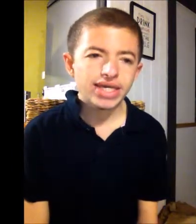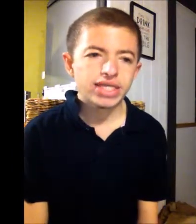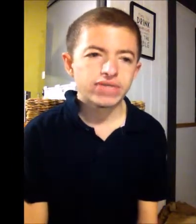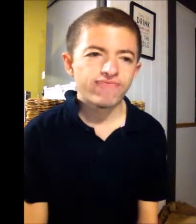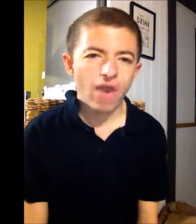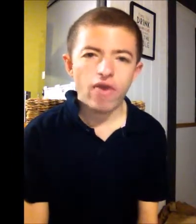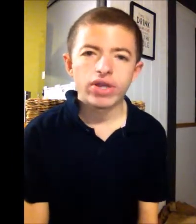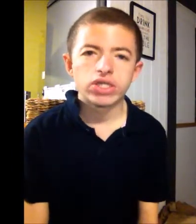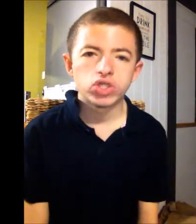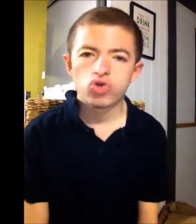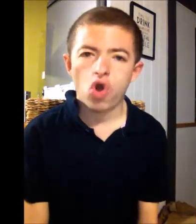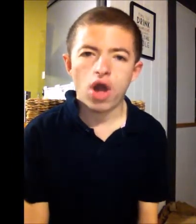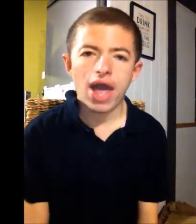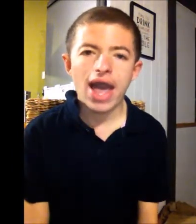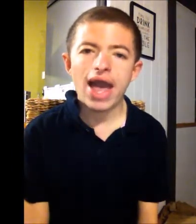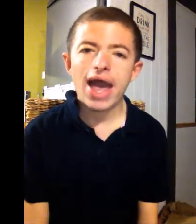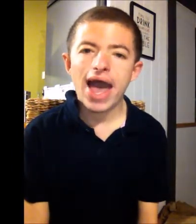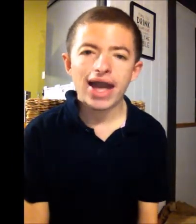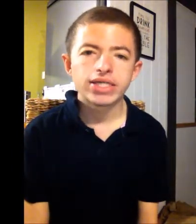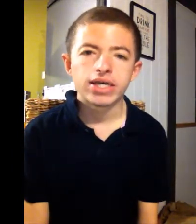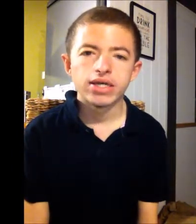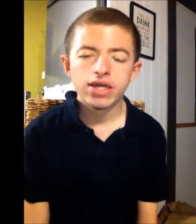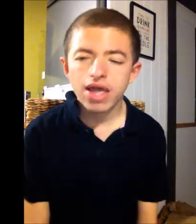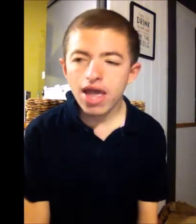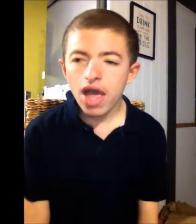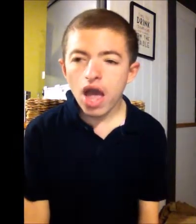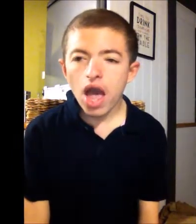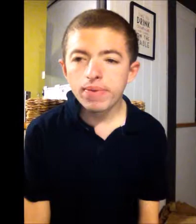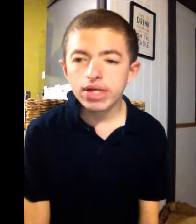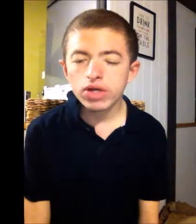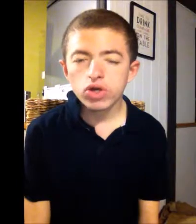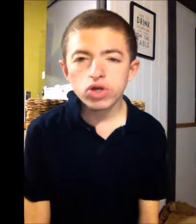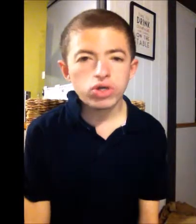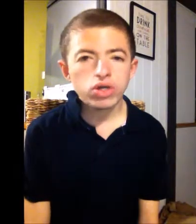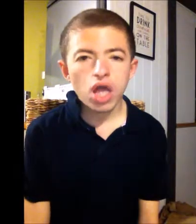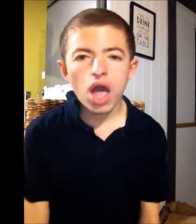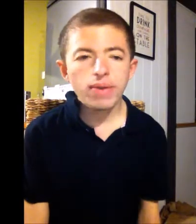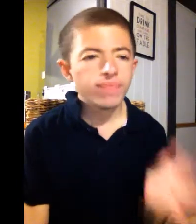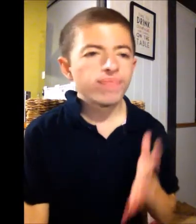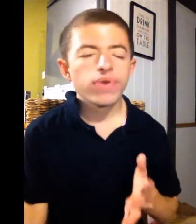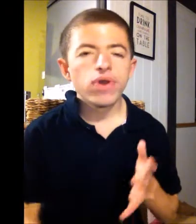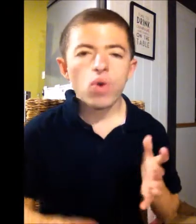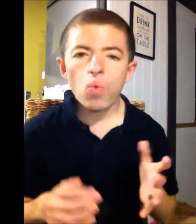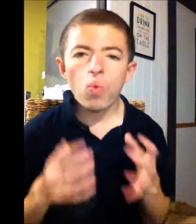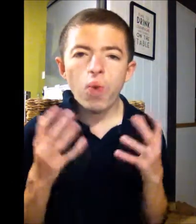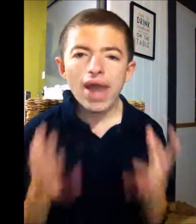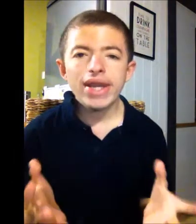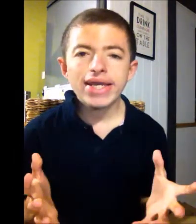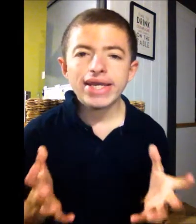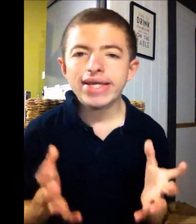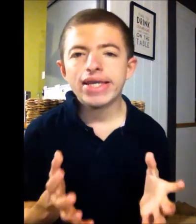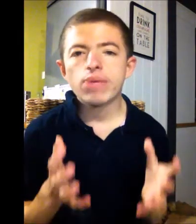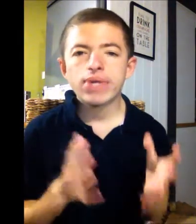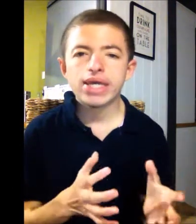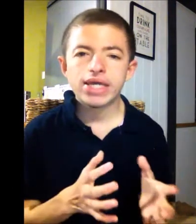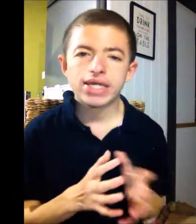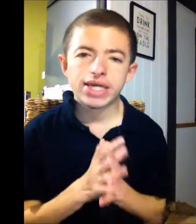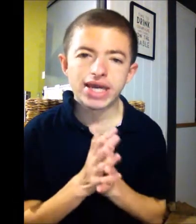is a very strong actor. I mean, I mean, when he appeared in